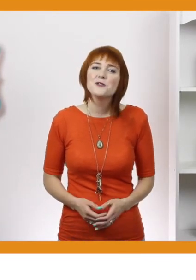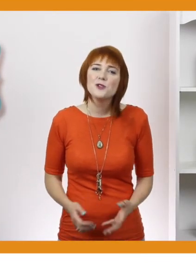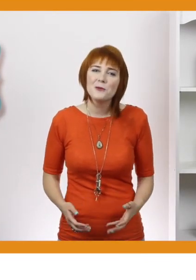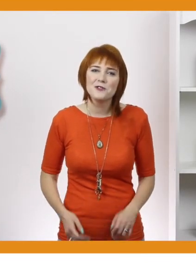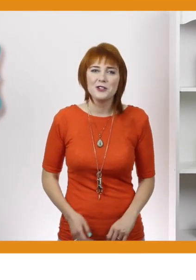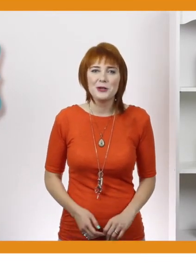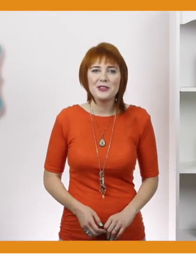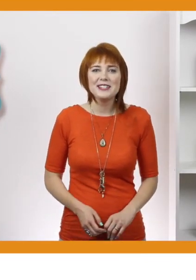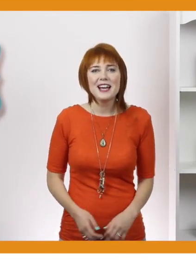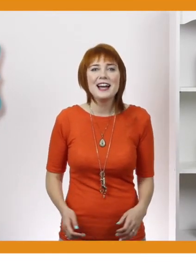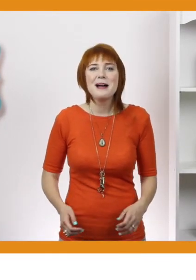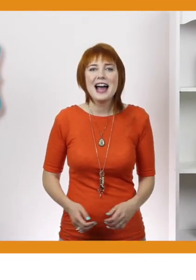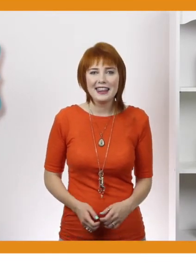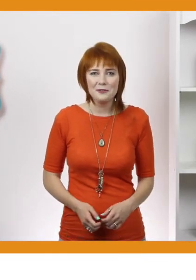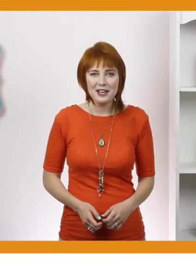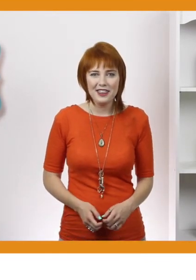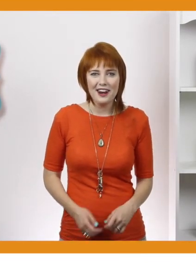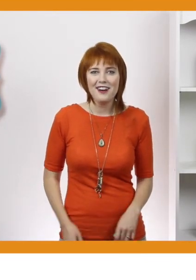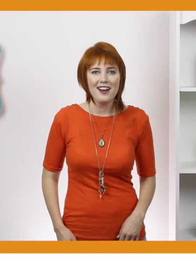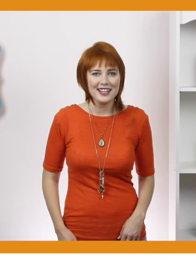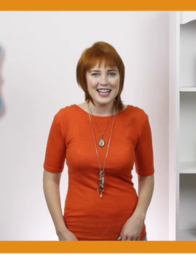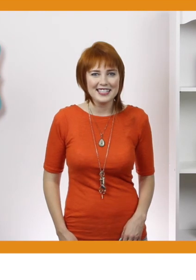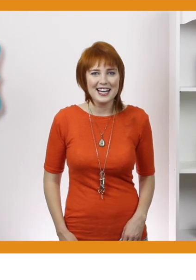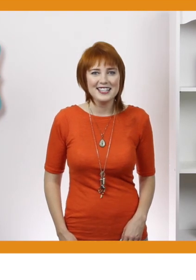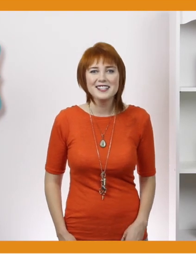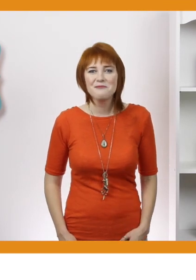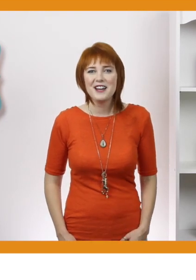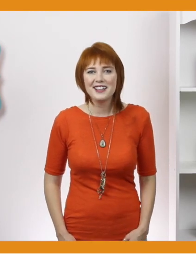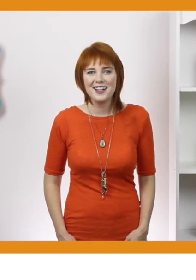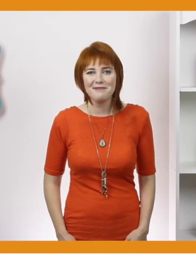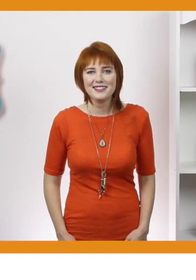Thank you so much for learning with us. I'm Adelaide with NotAnExactScience.com.